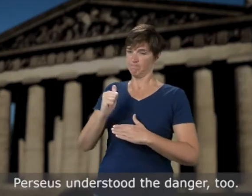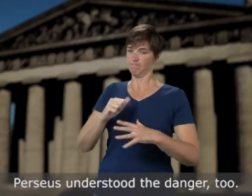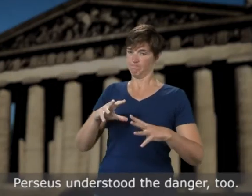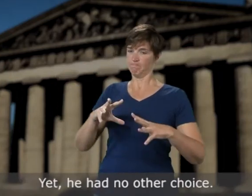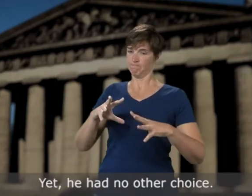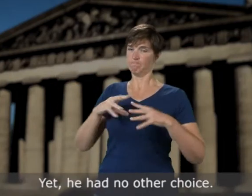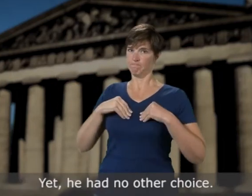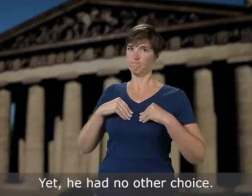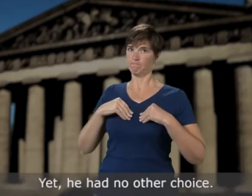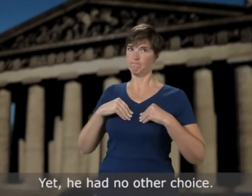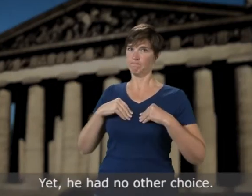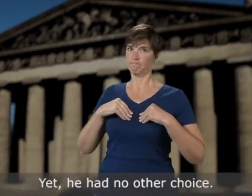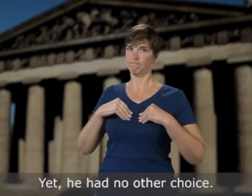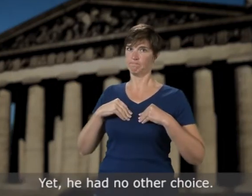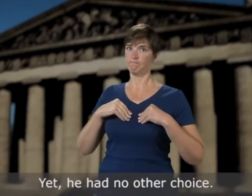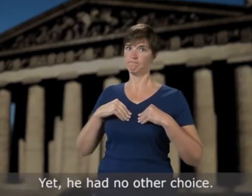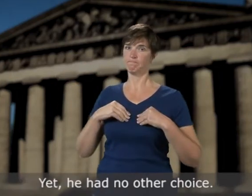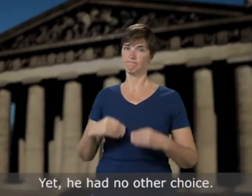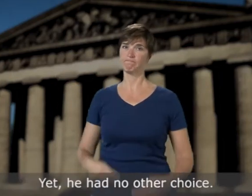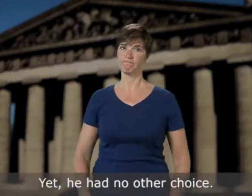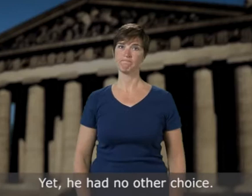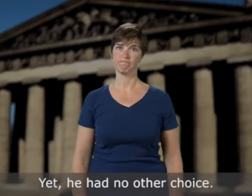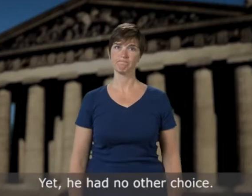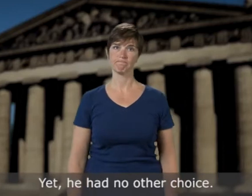Yet he had no other choice